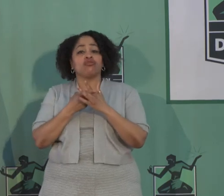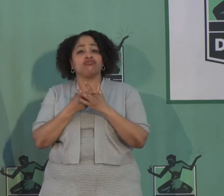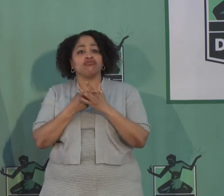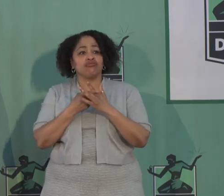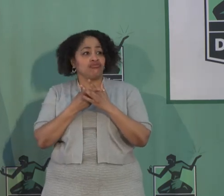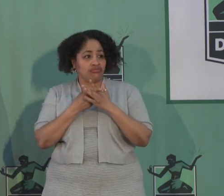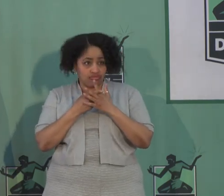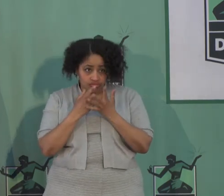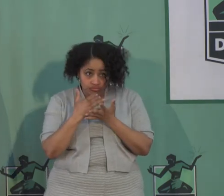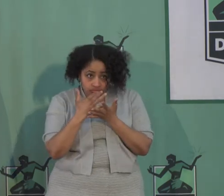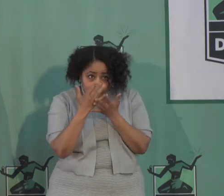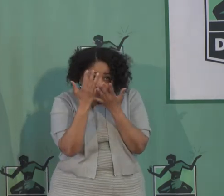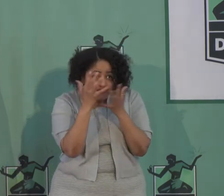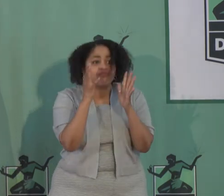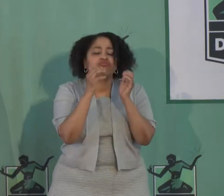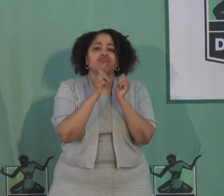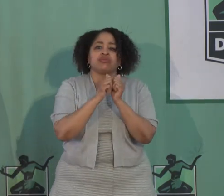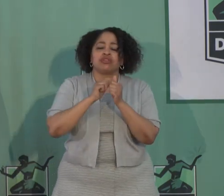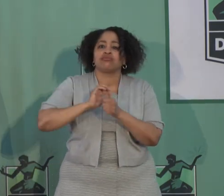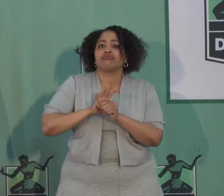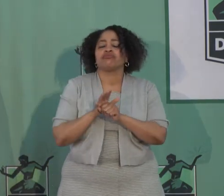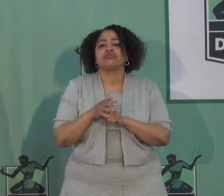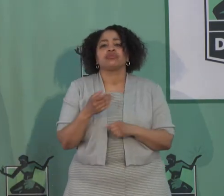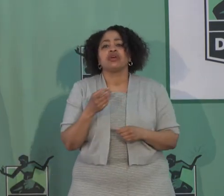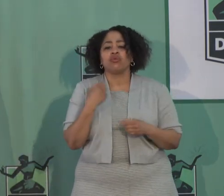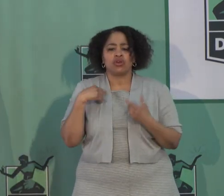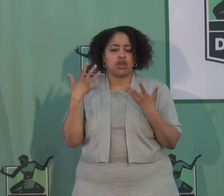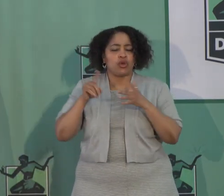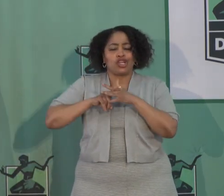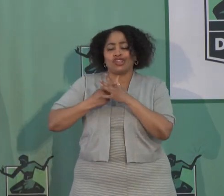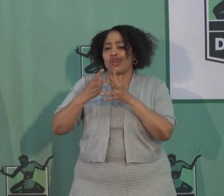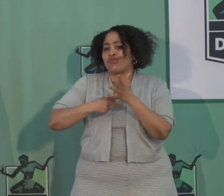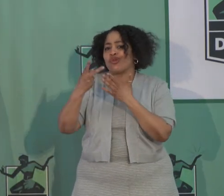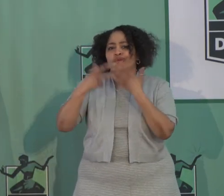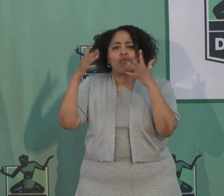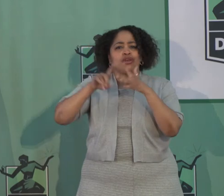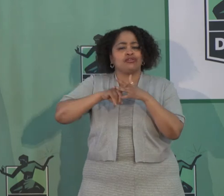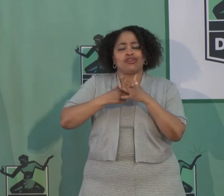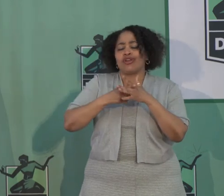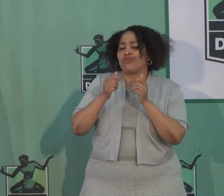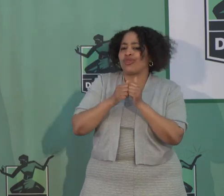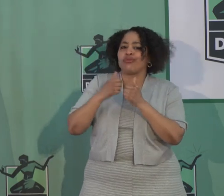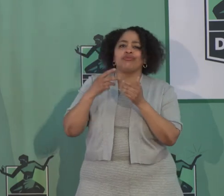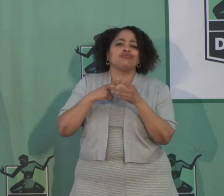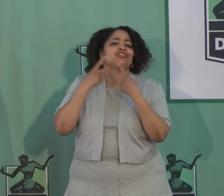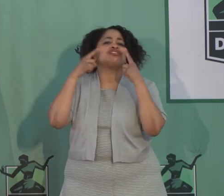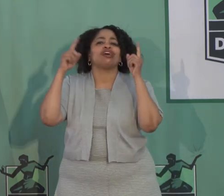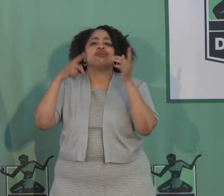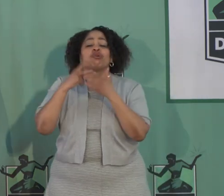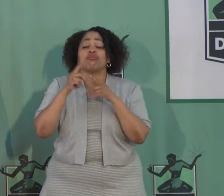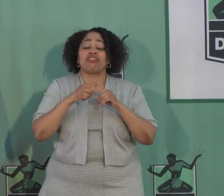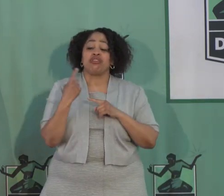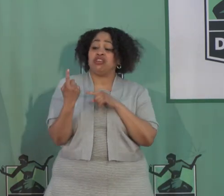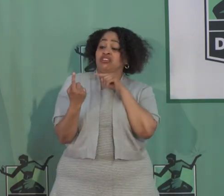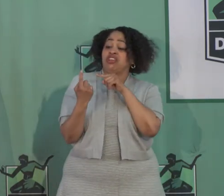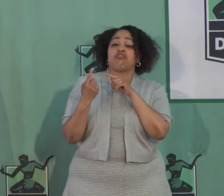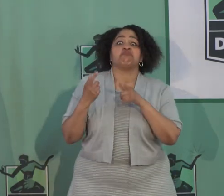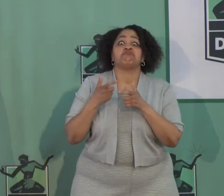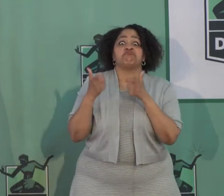initiated a number of programs that have already been very successful. But the single biggest program in the country